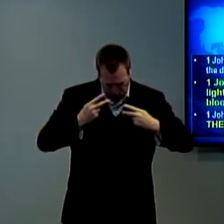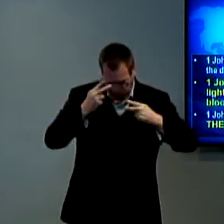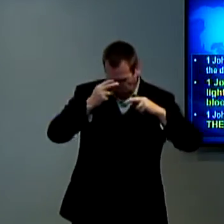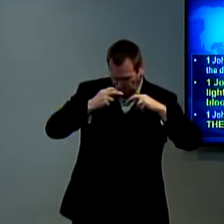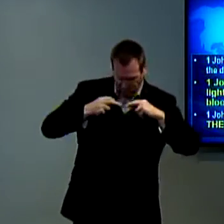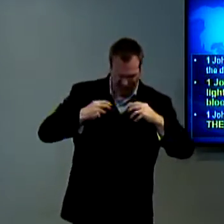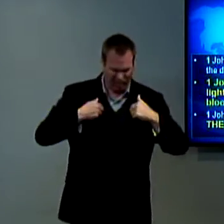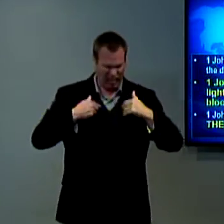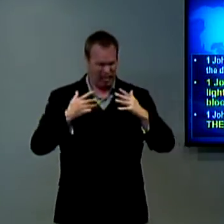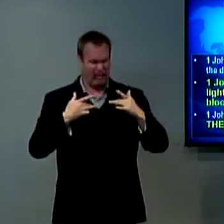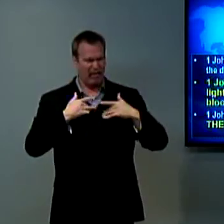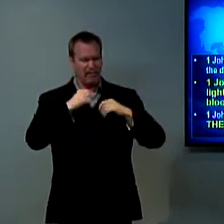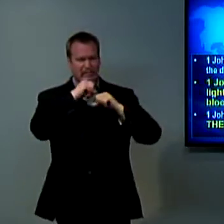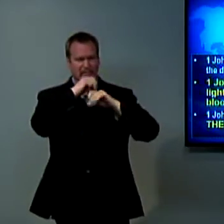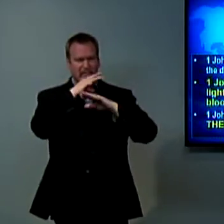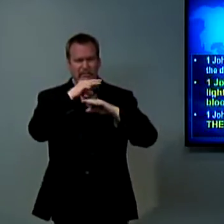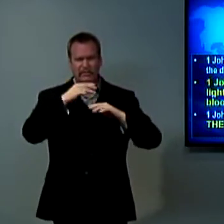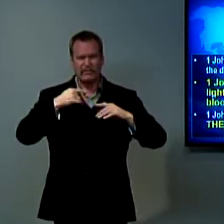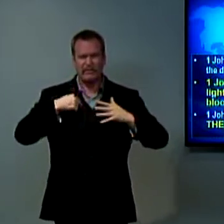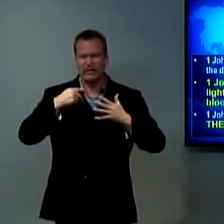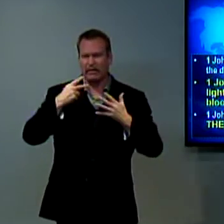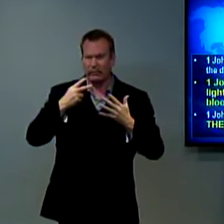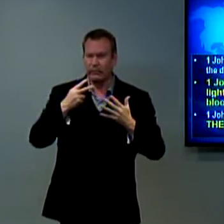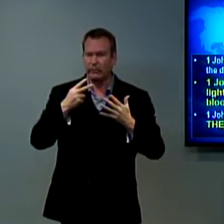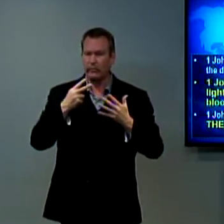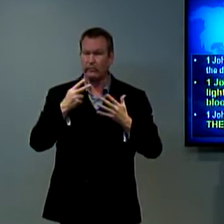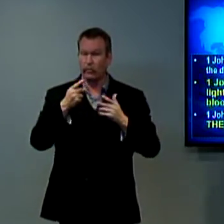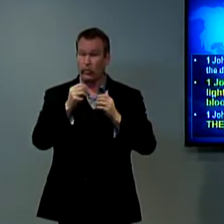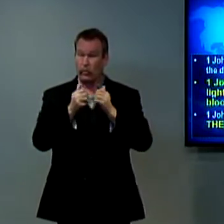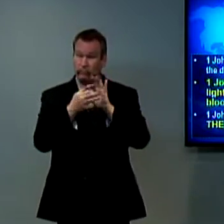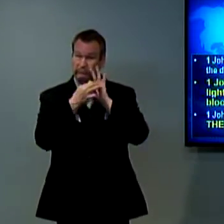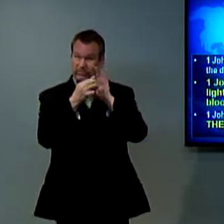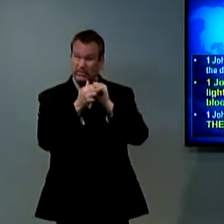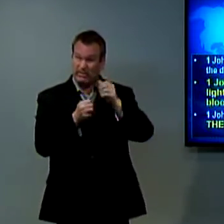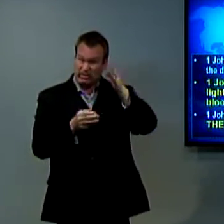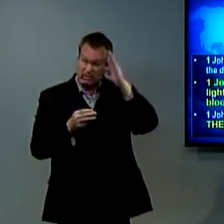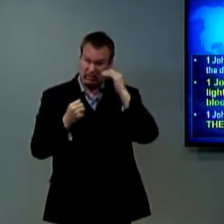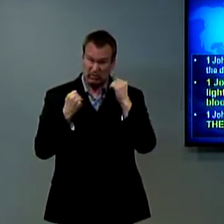Because the closer and closer you get to God, the more and more you realize how much sin you have in your life.